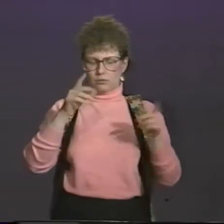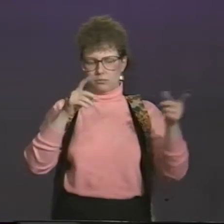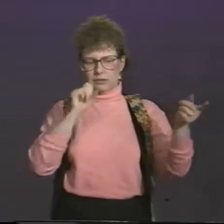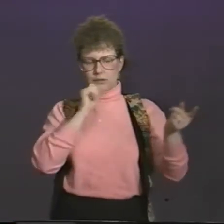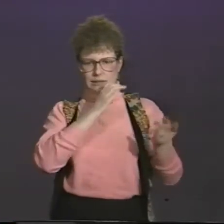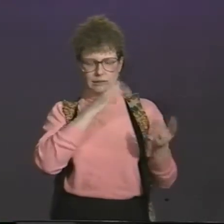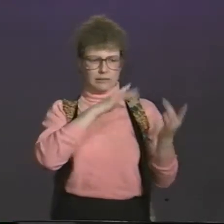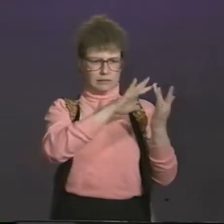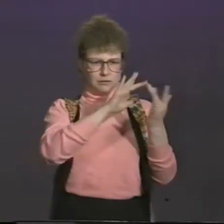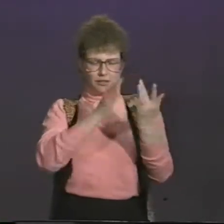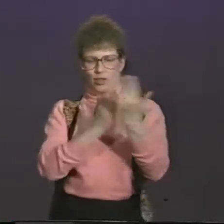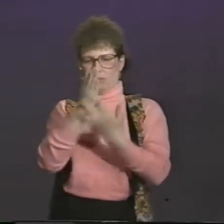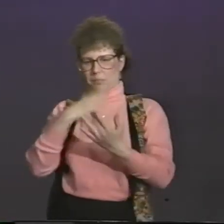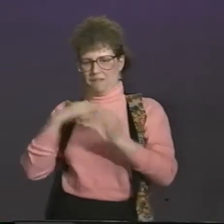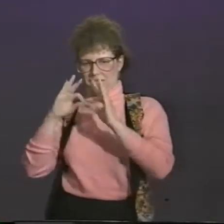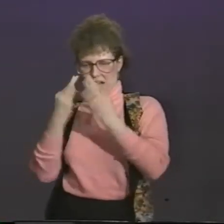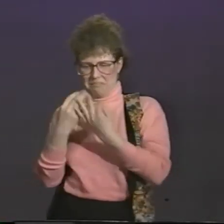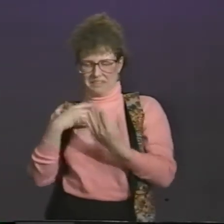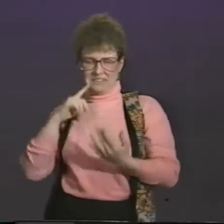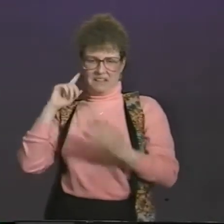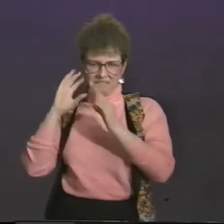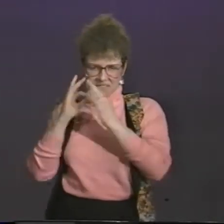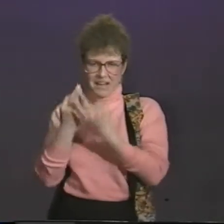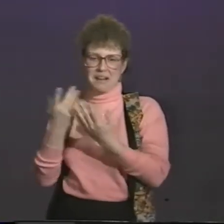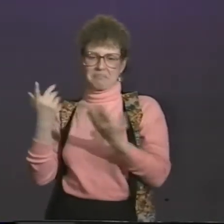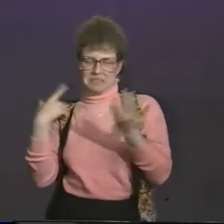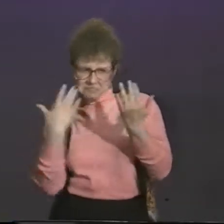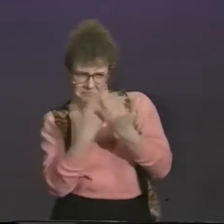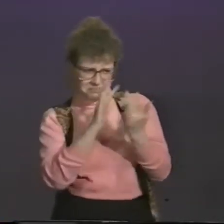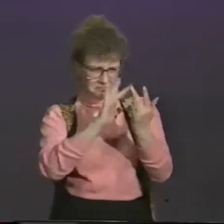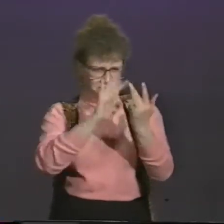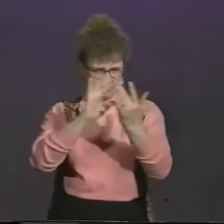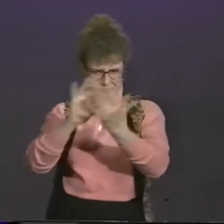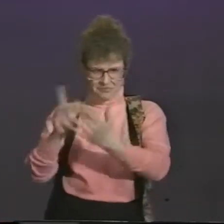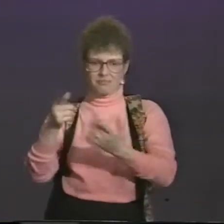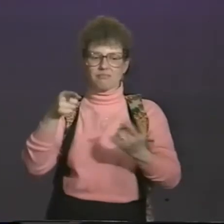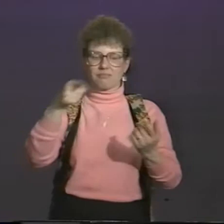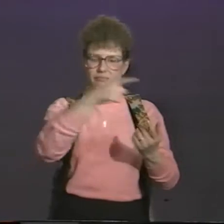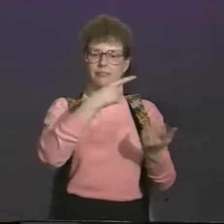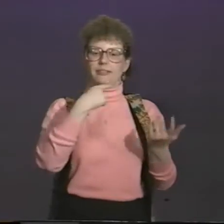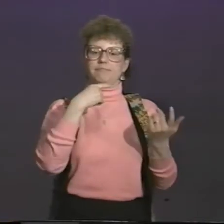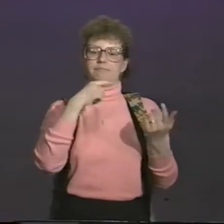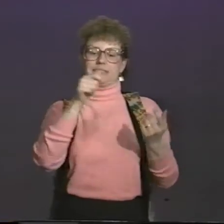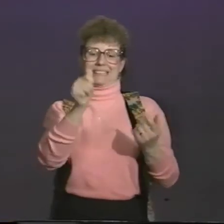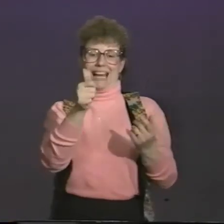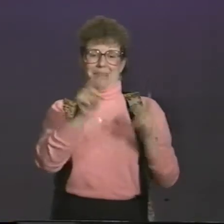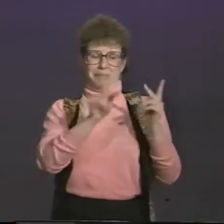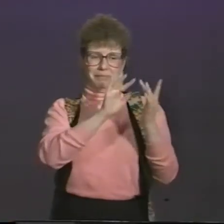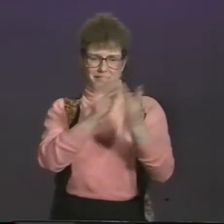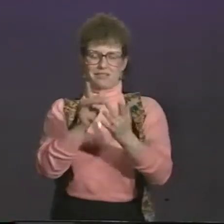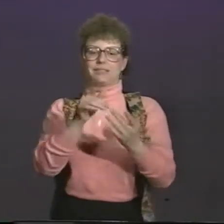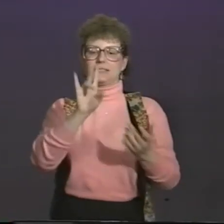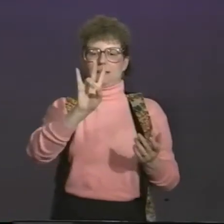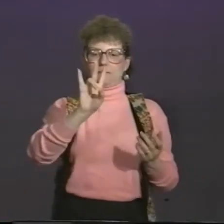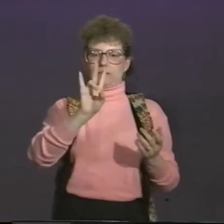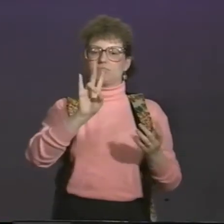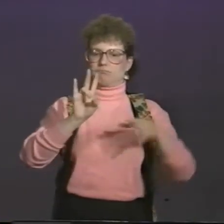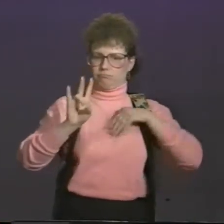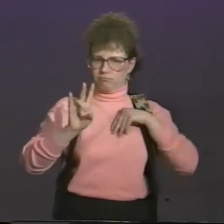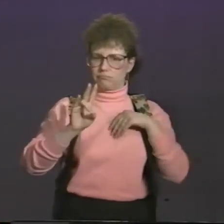So I contacted senior citizens in Baltimore through my family. I have a deaf family. And I made many contacts. Out